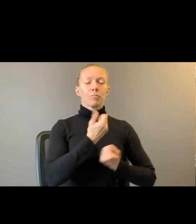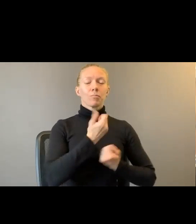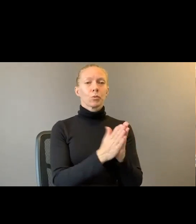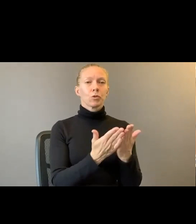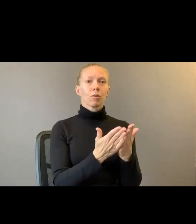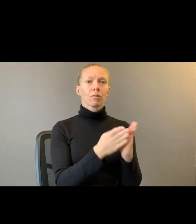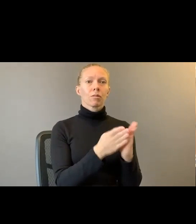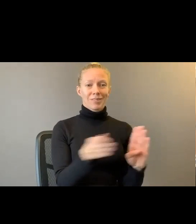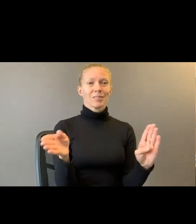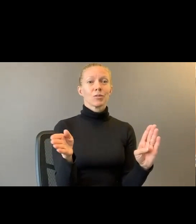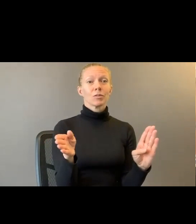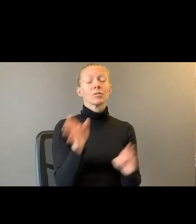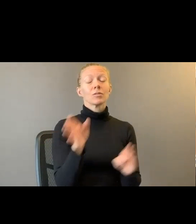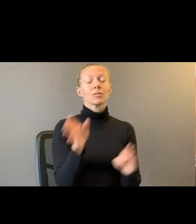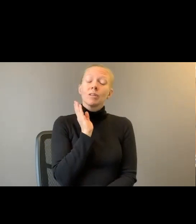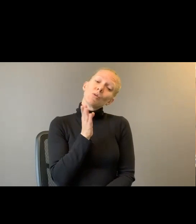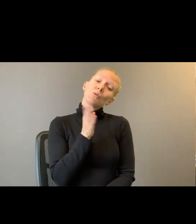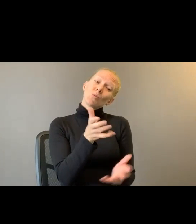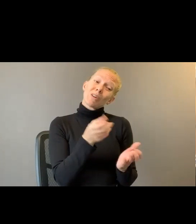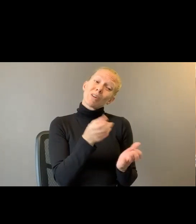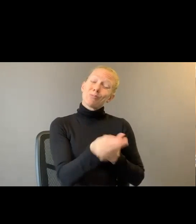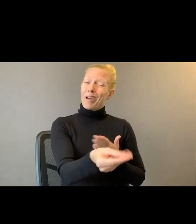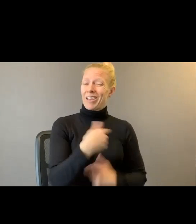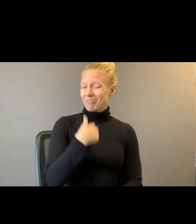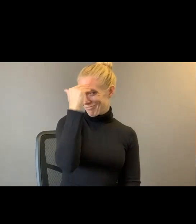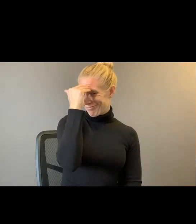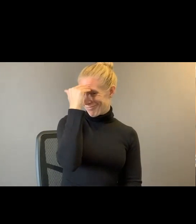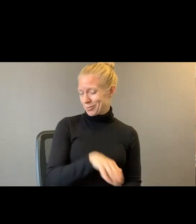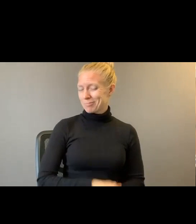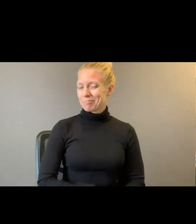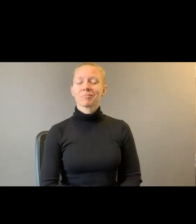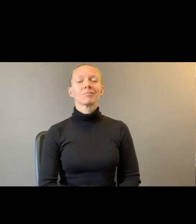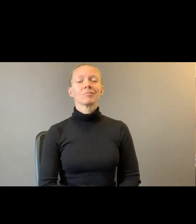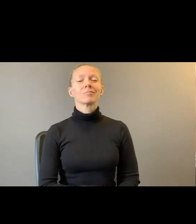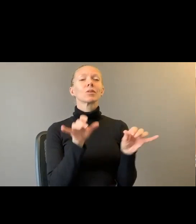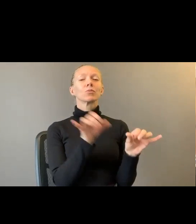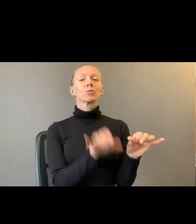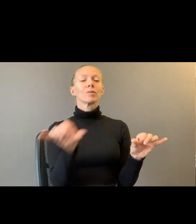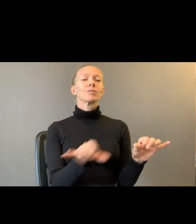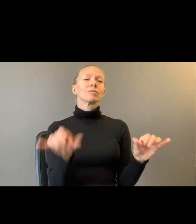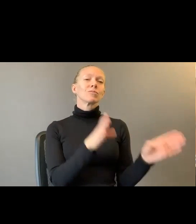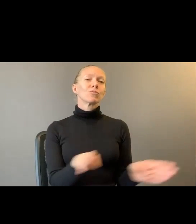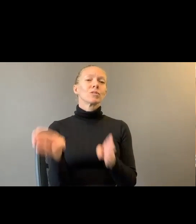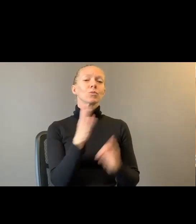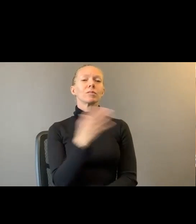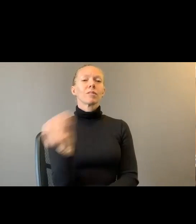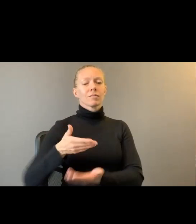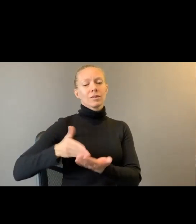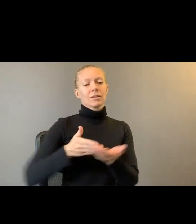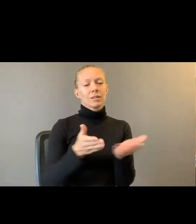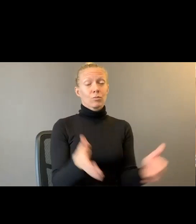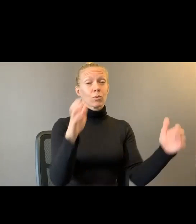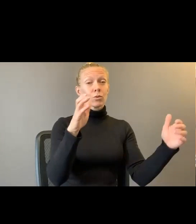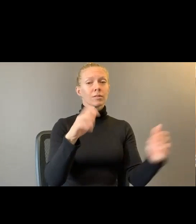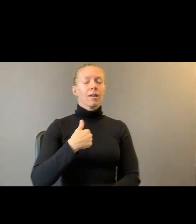You're going to want to get it. That's all I know. Rituals in Kitchen Bowls. I fasted for 40